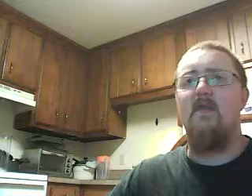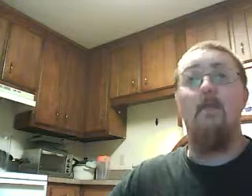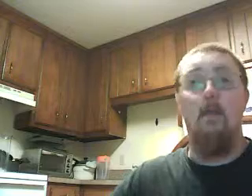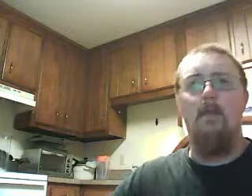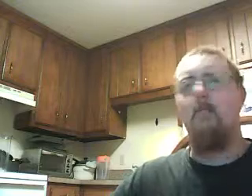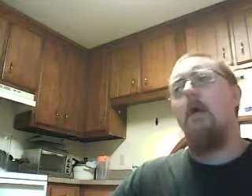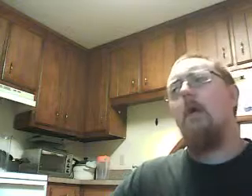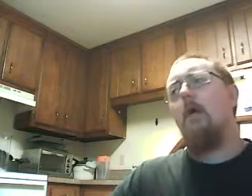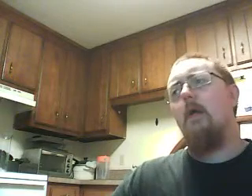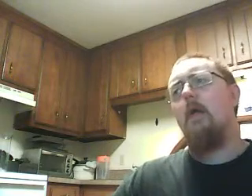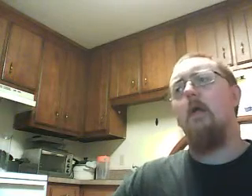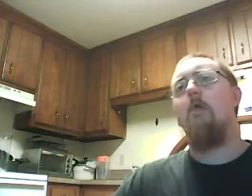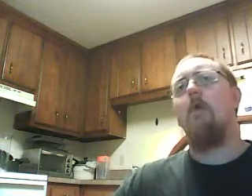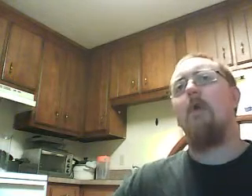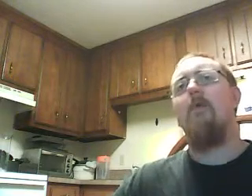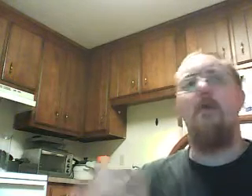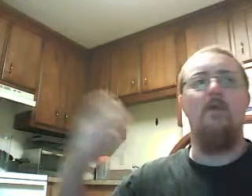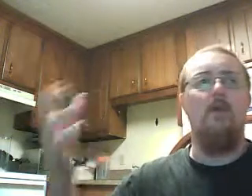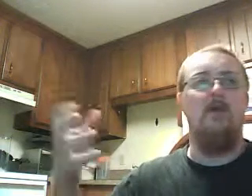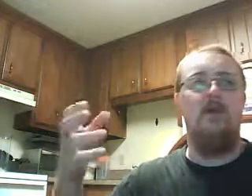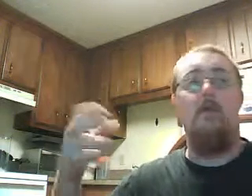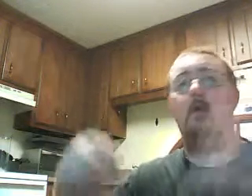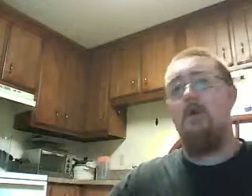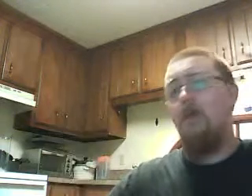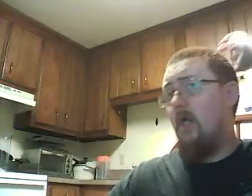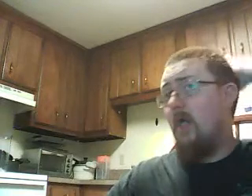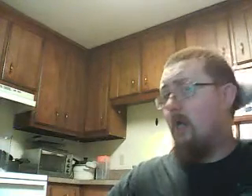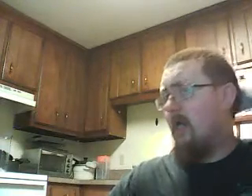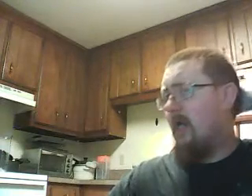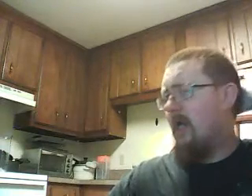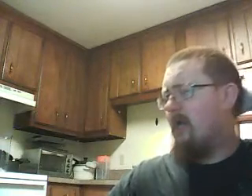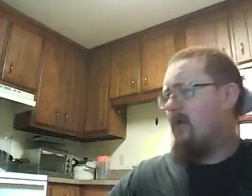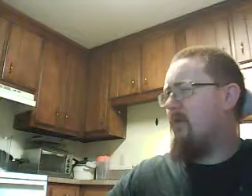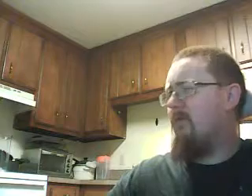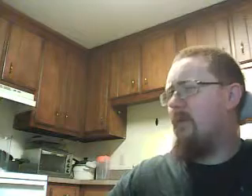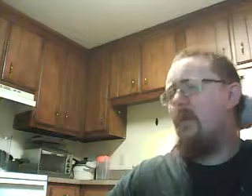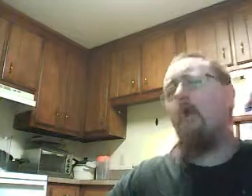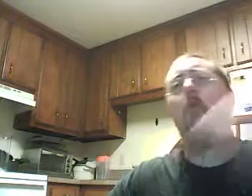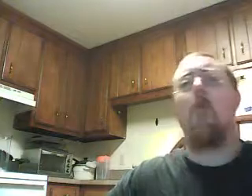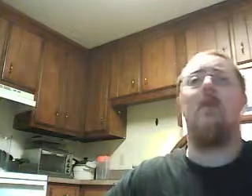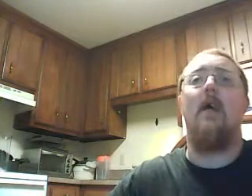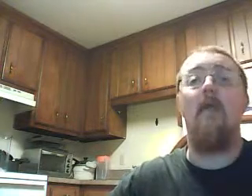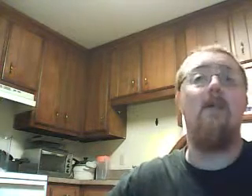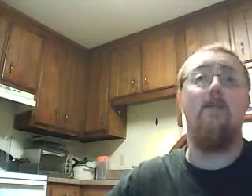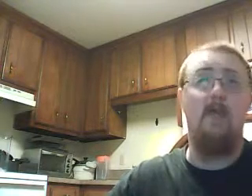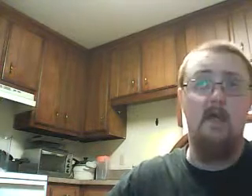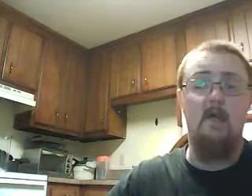and so forth. now if you also deal with Listia, you can also get, I don't remember how it works. I have never done it.